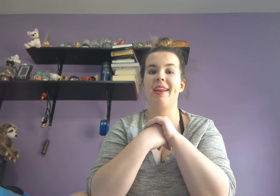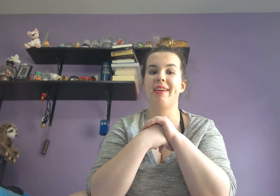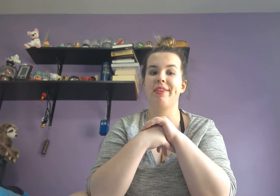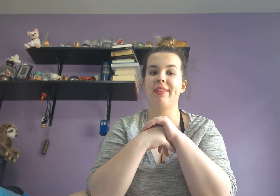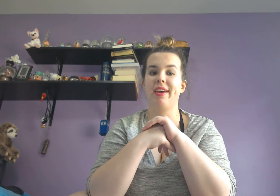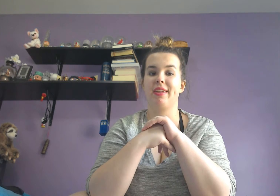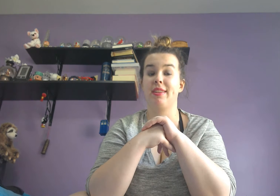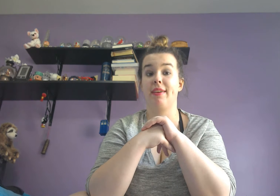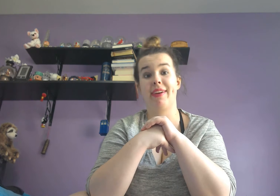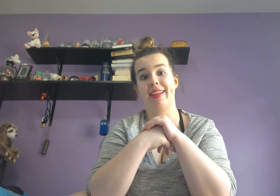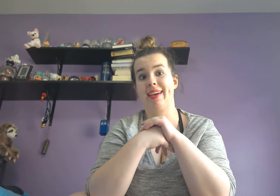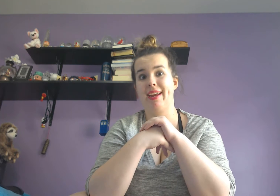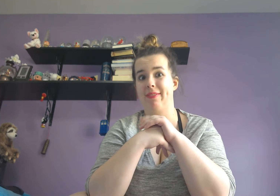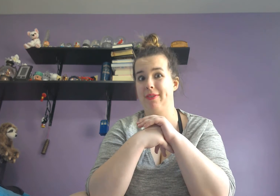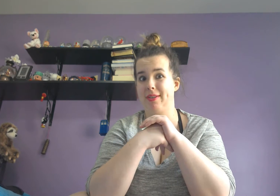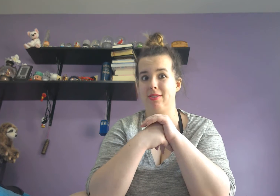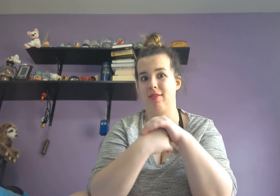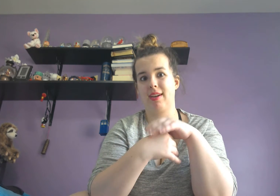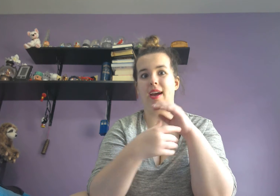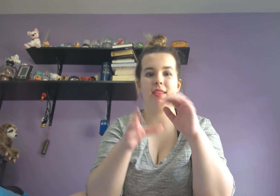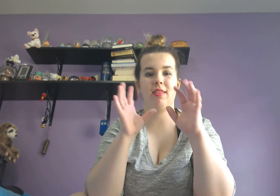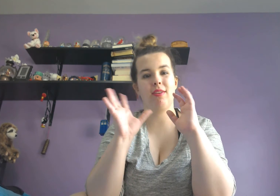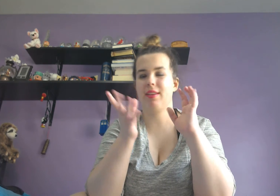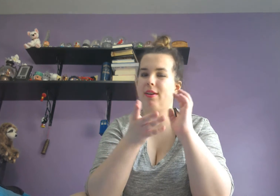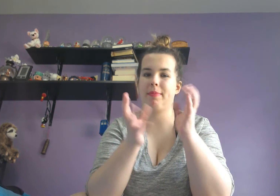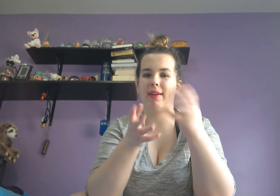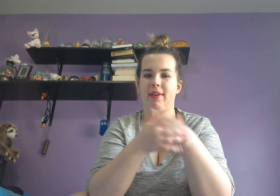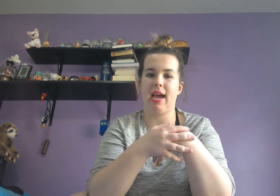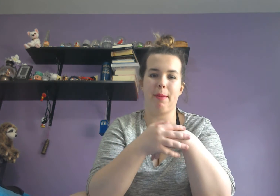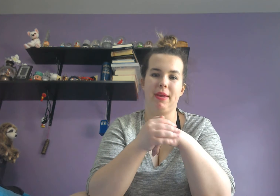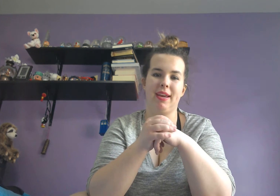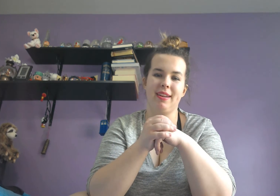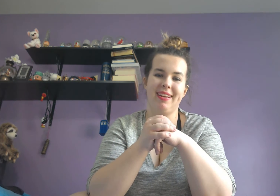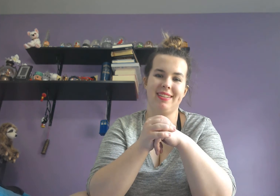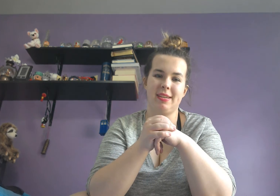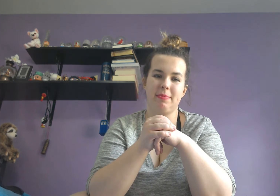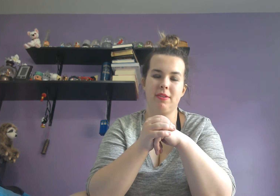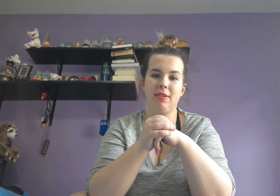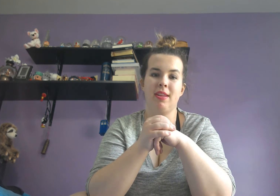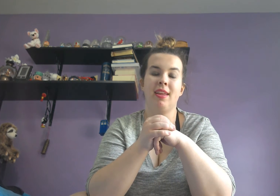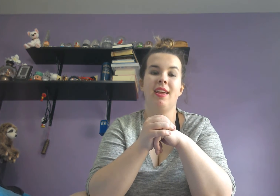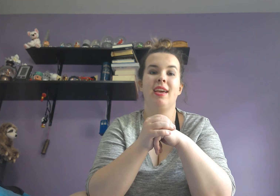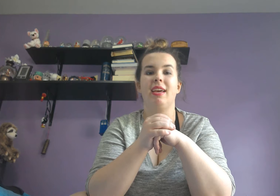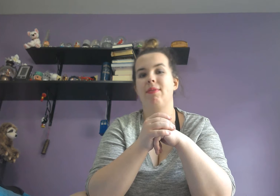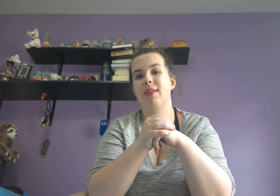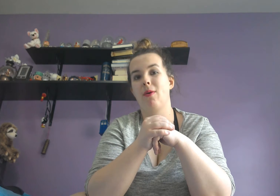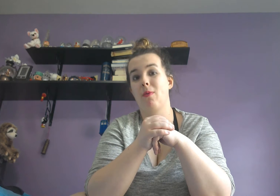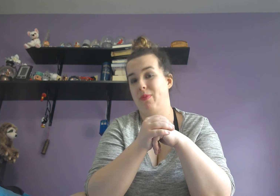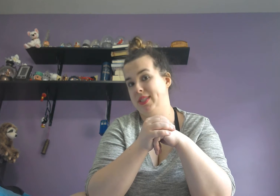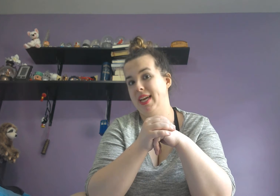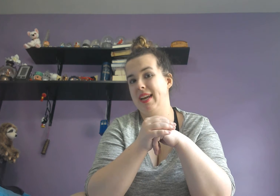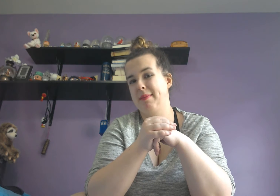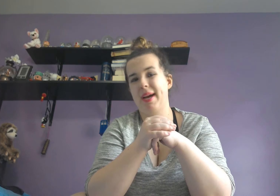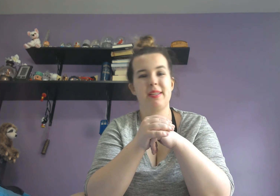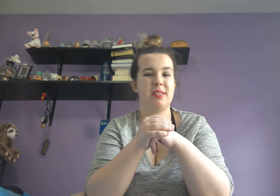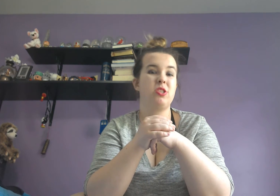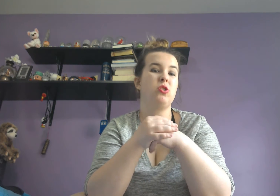I did like the fact that everyone sort of got their little bit of a happy ending in this episode even though, once again, I'm not super